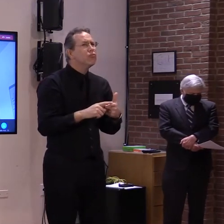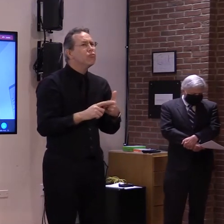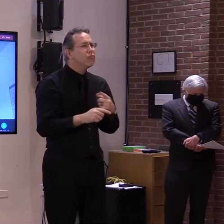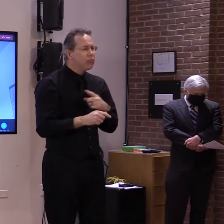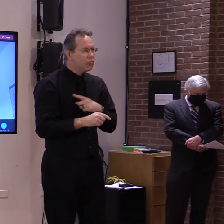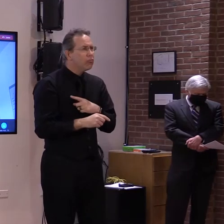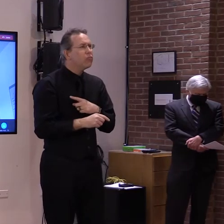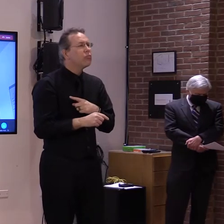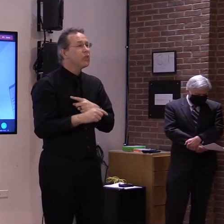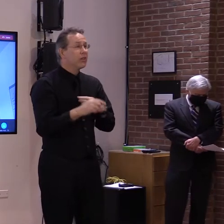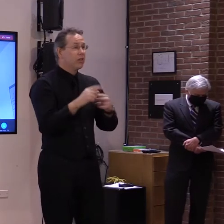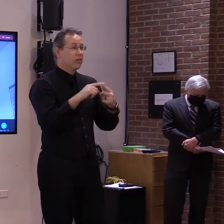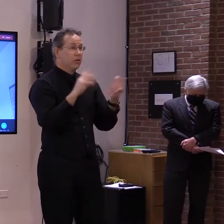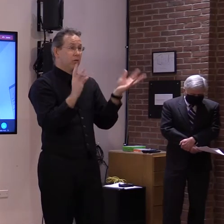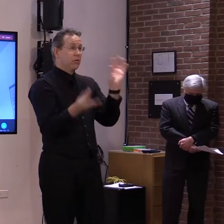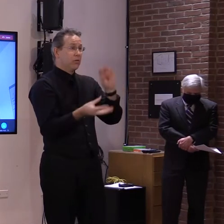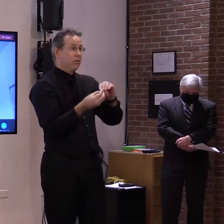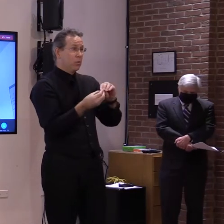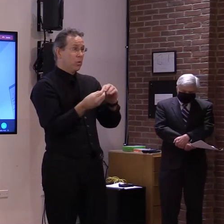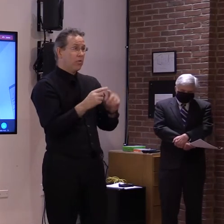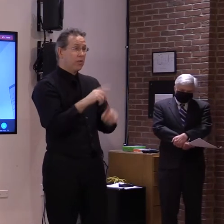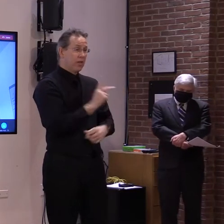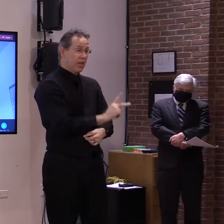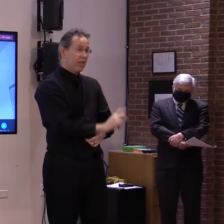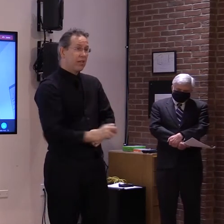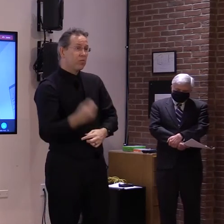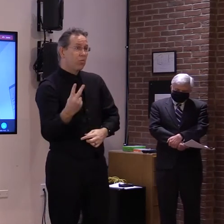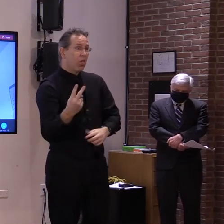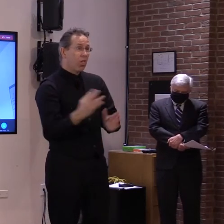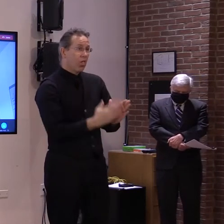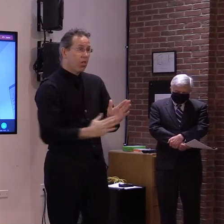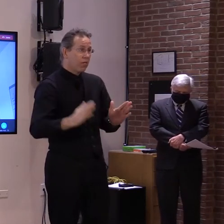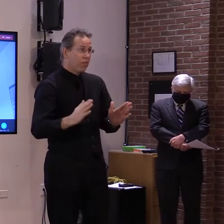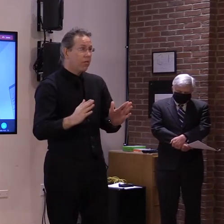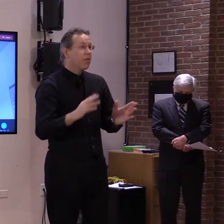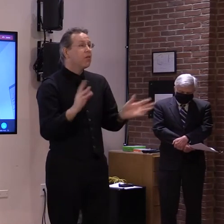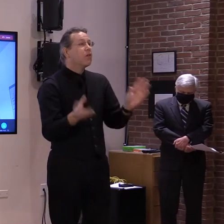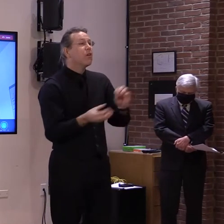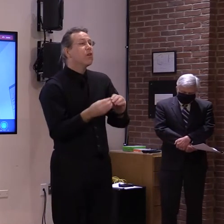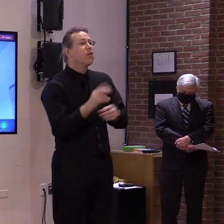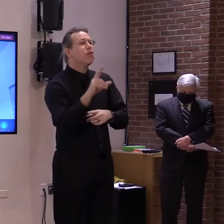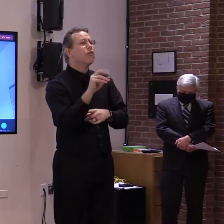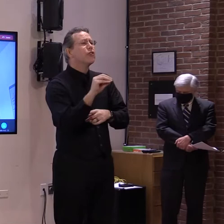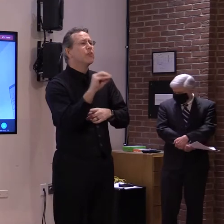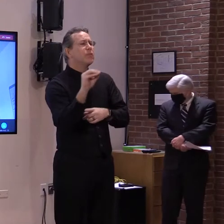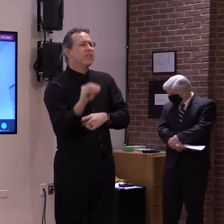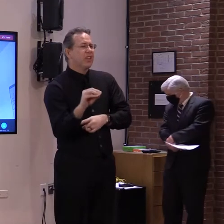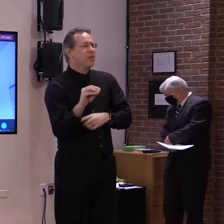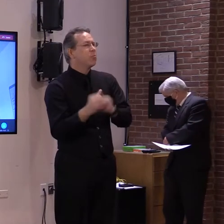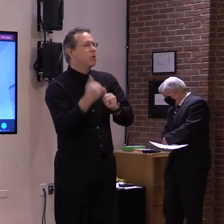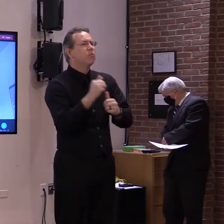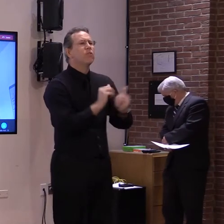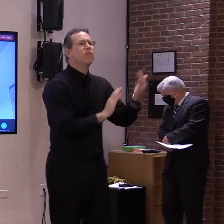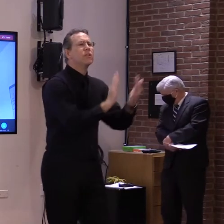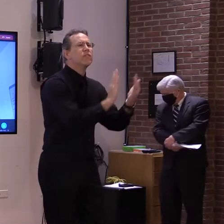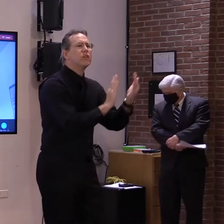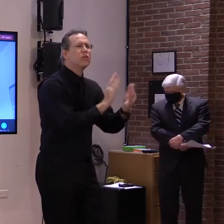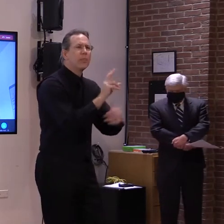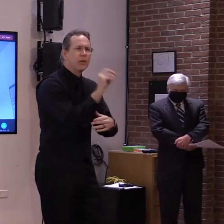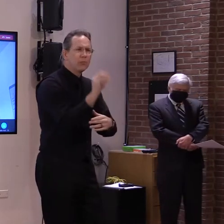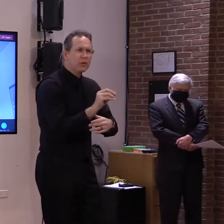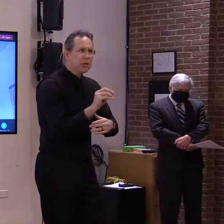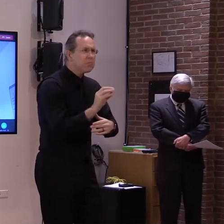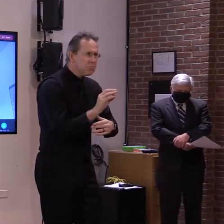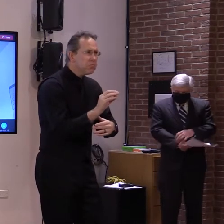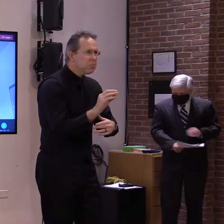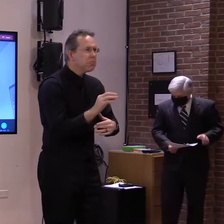grades K through 12, about 30% of our students have been in in-person. This means they're going to school every day, which is our